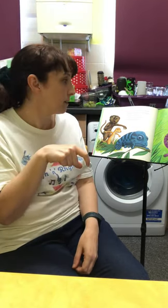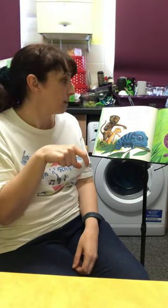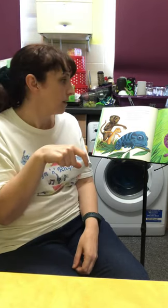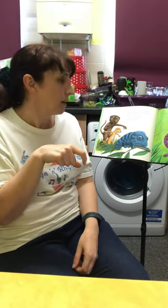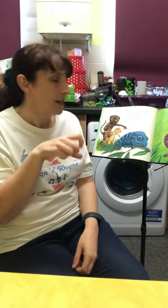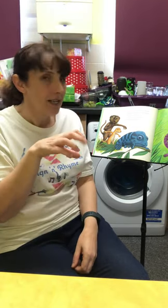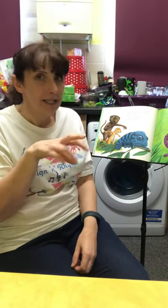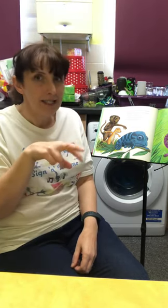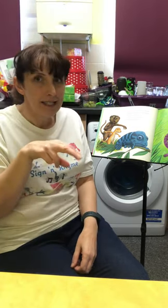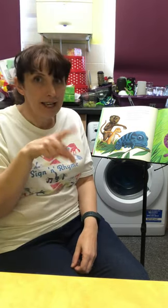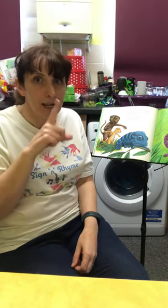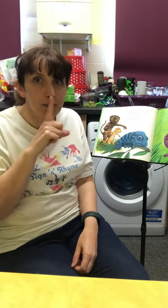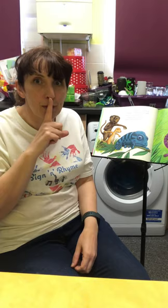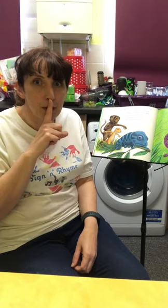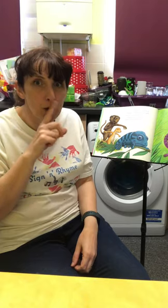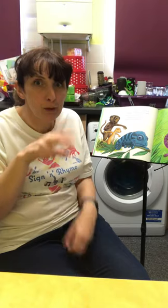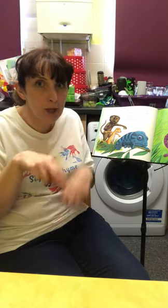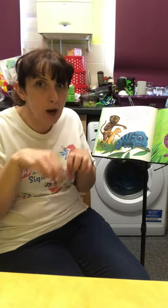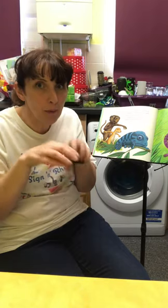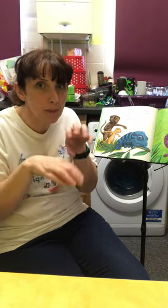tiptoed up.